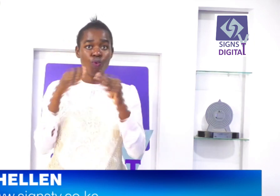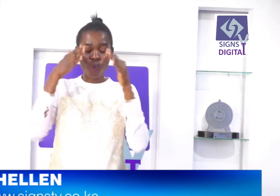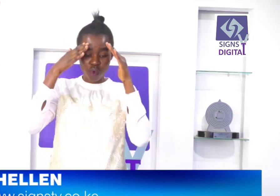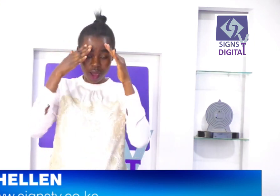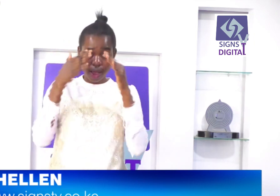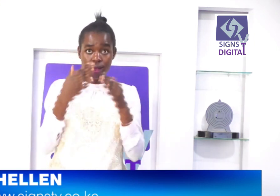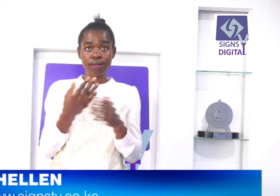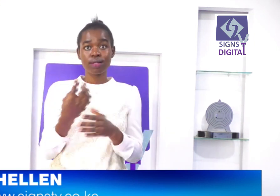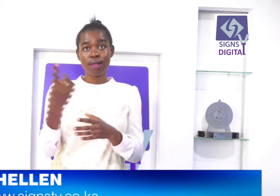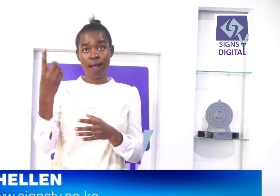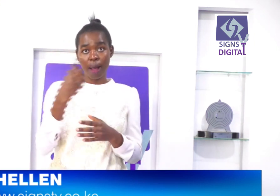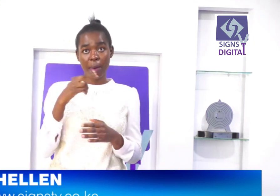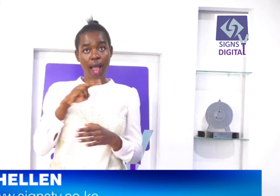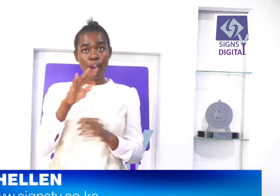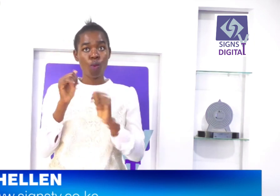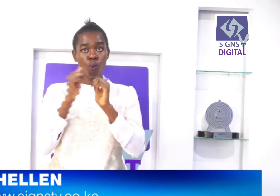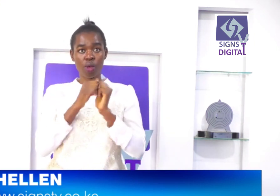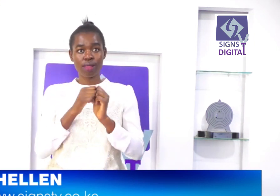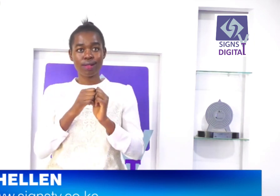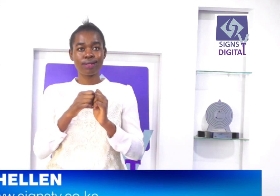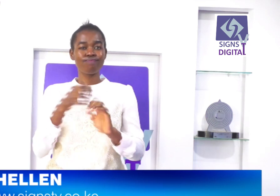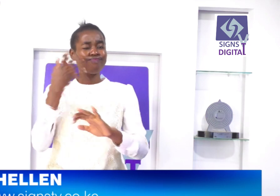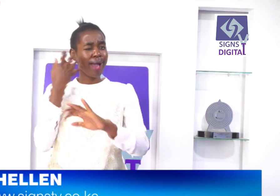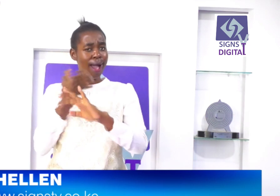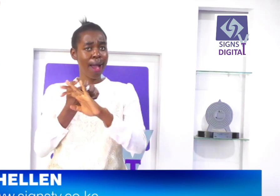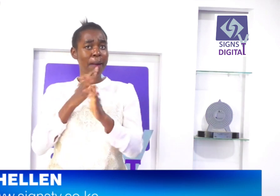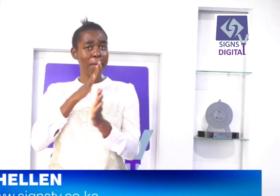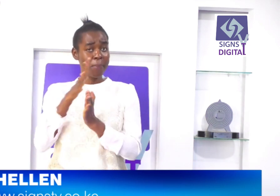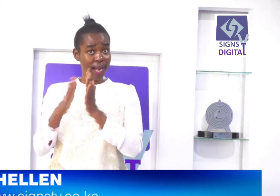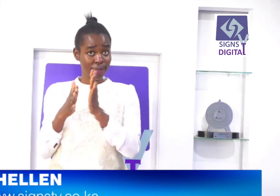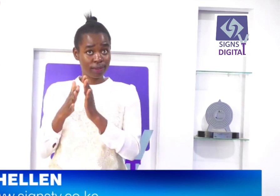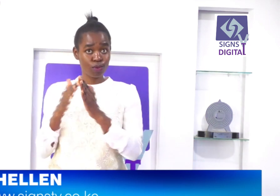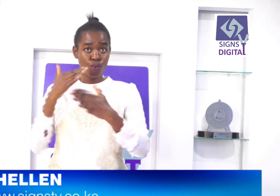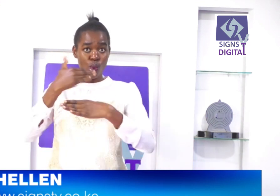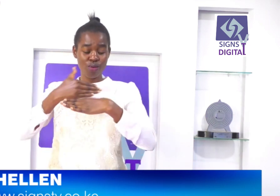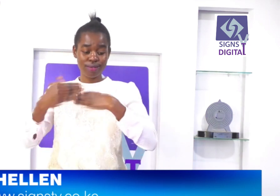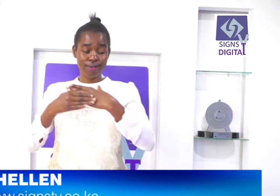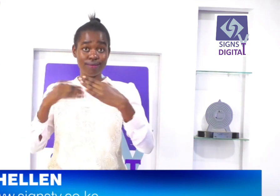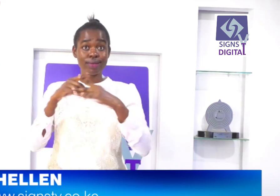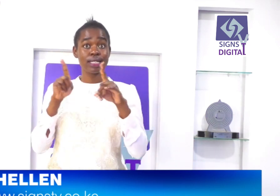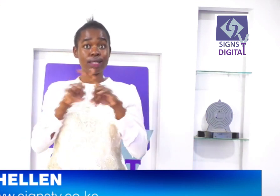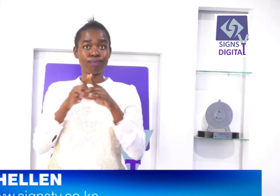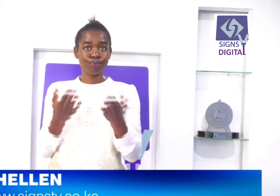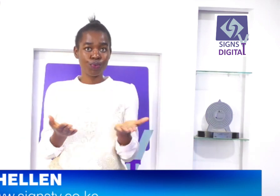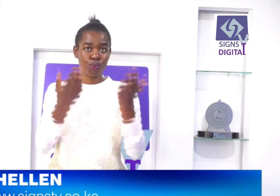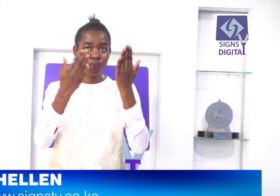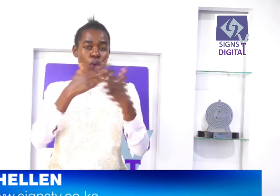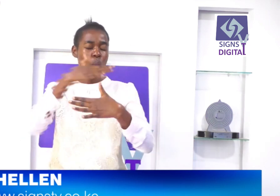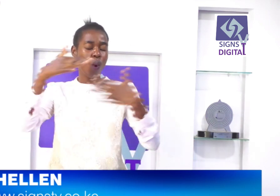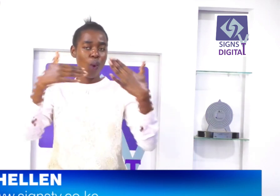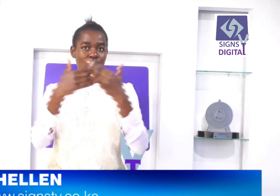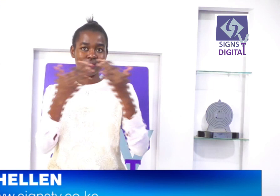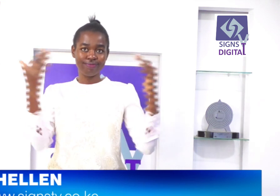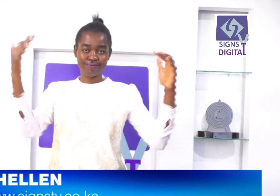saturday announced that the move is aimed at coming up with concrete plan to construct and improve all stadium